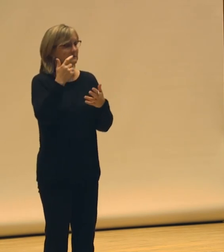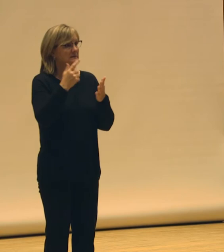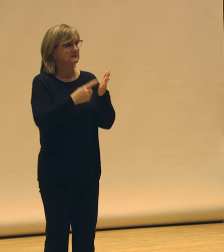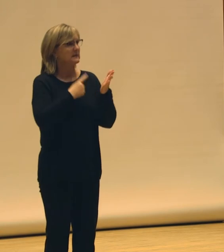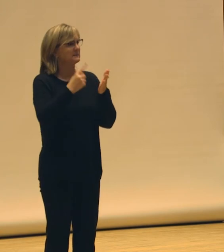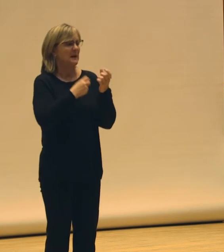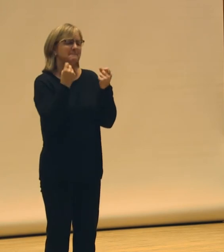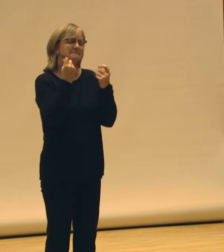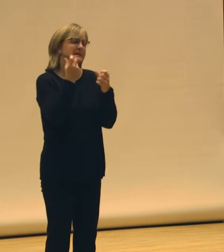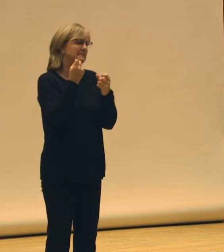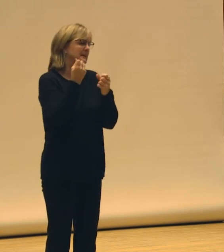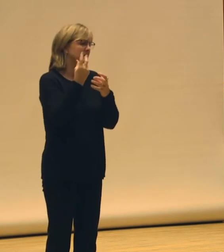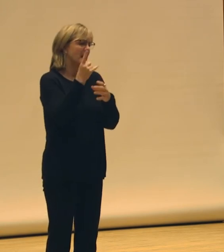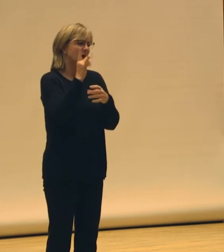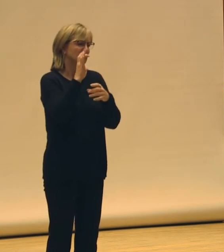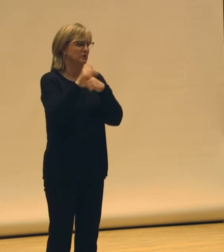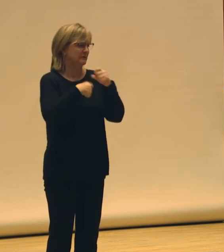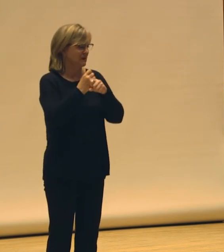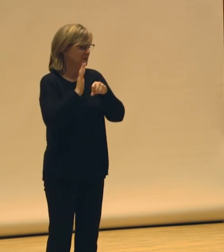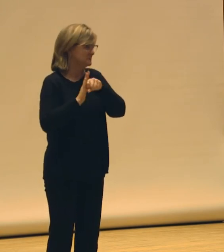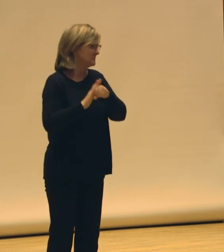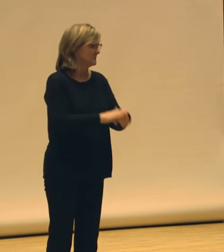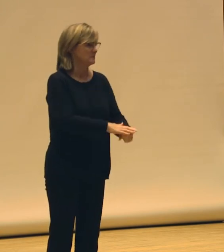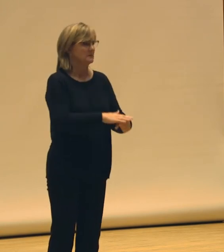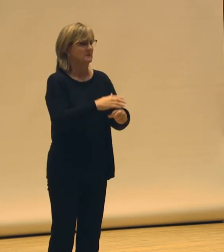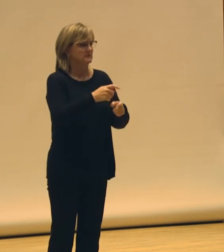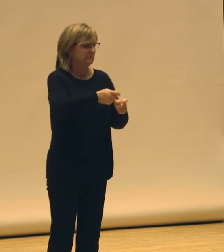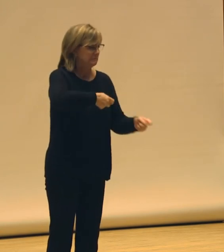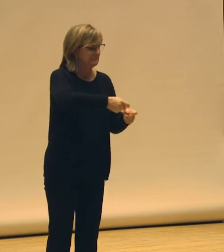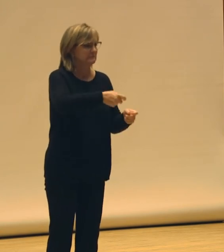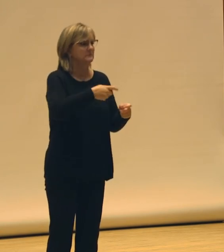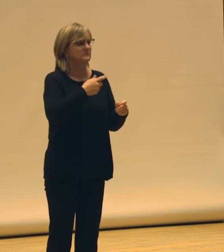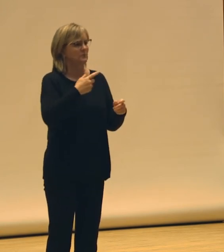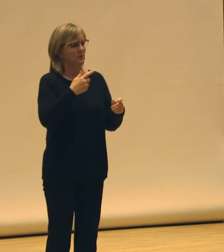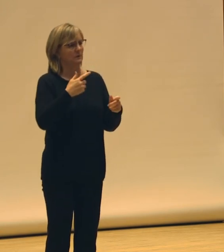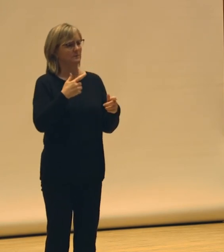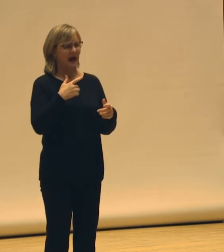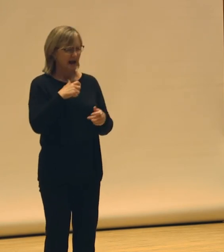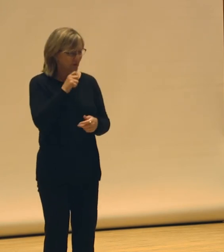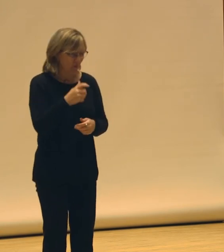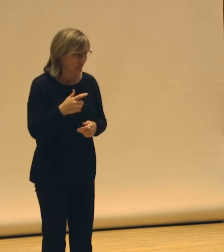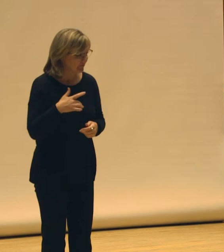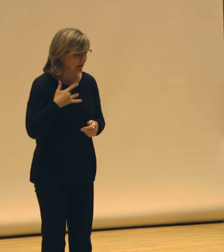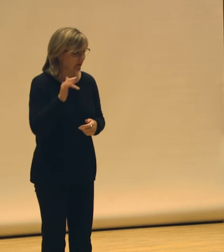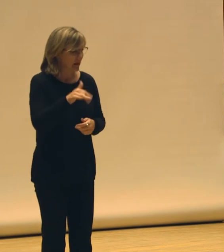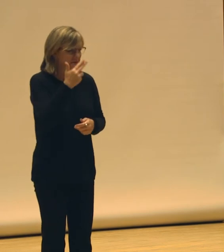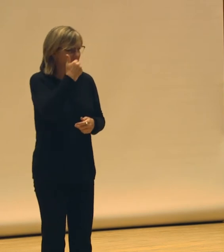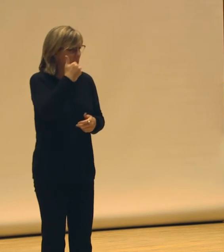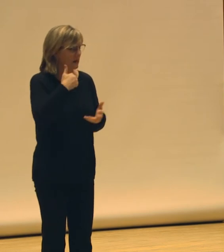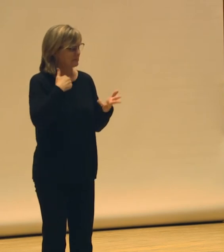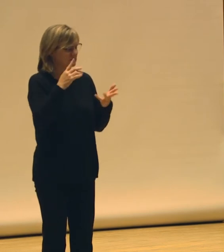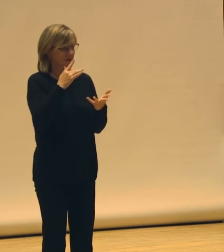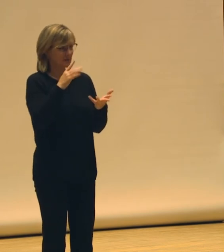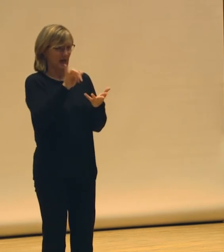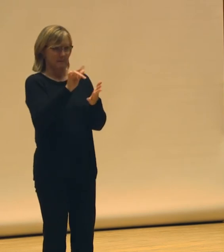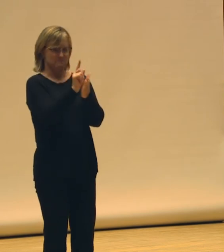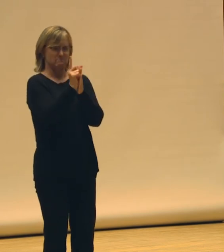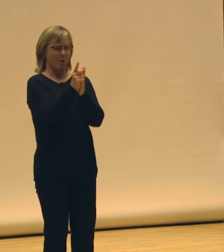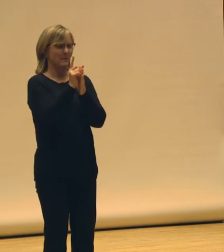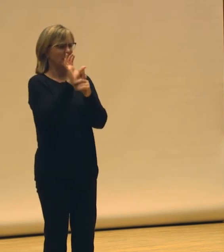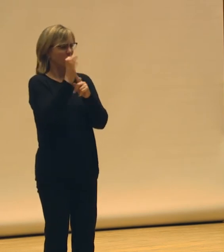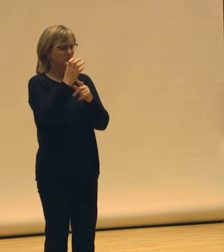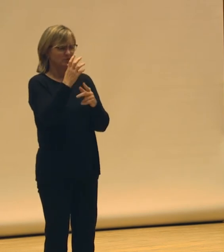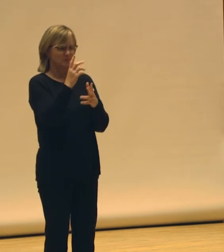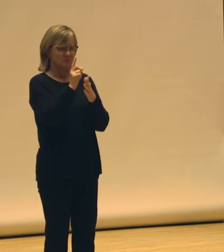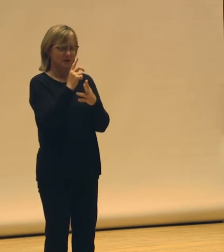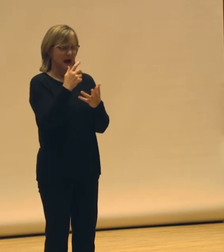centuries of subjugation. However, I don't think it's funny. I don't know, it was just like such a fascinating moment, cultural moment for